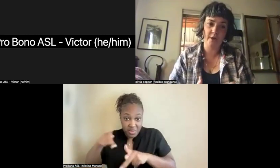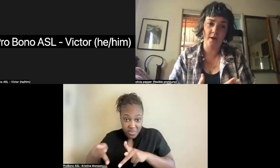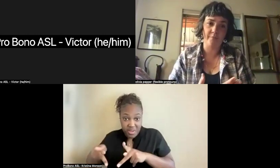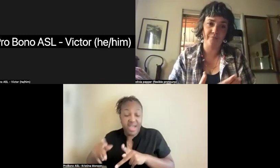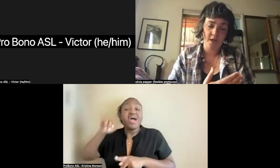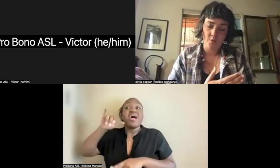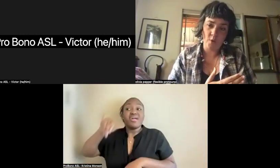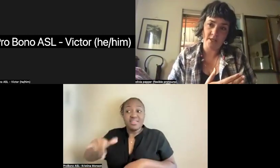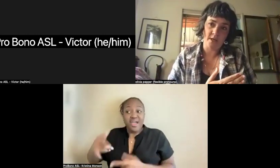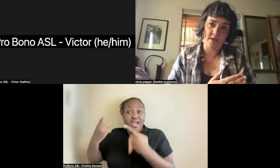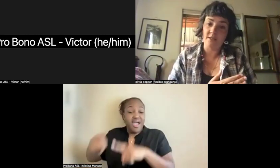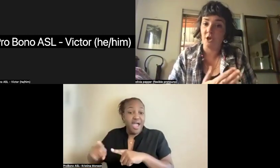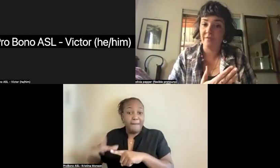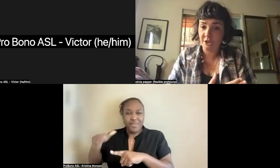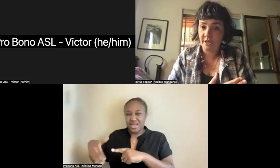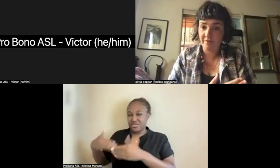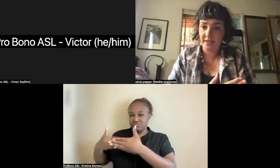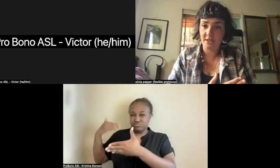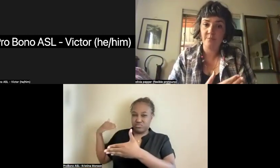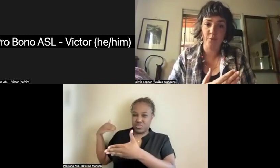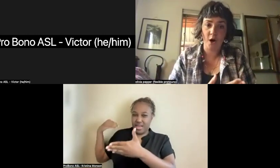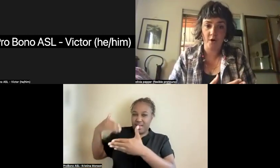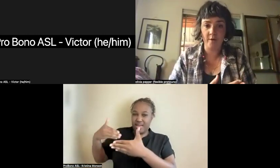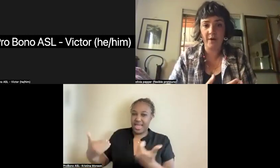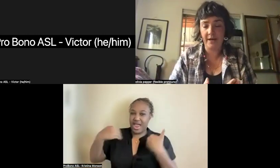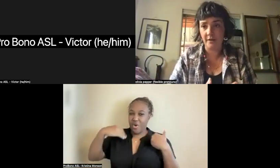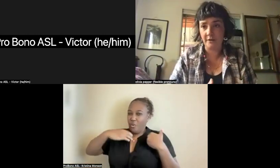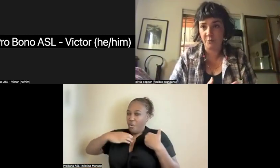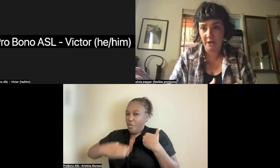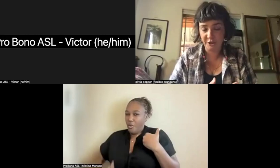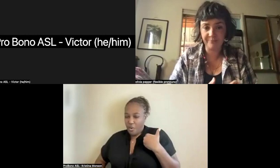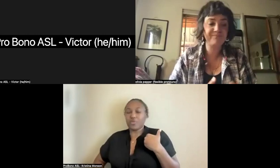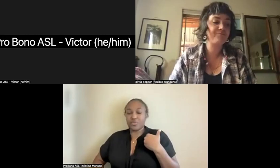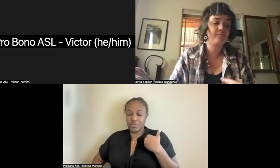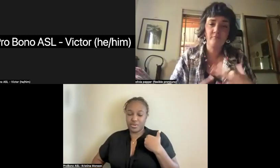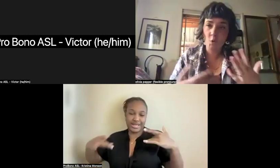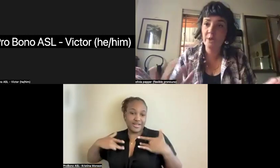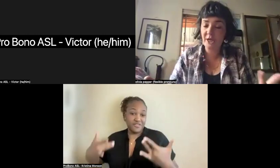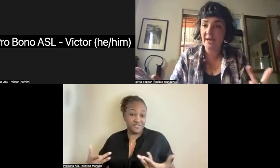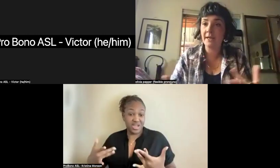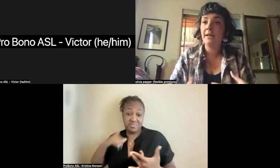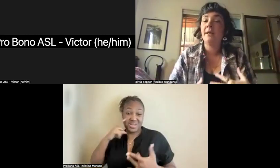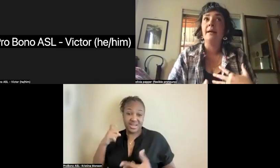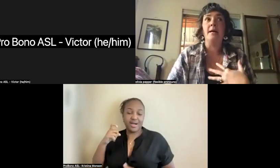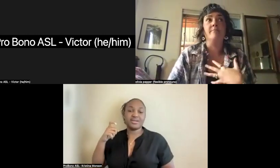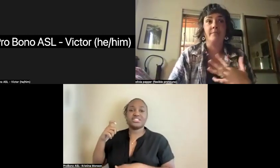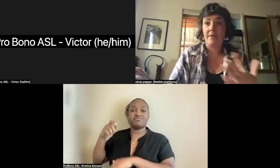which was a starvation event brought on by English oppression, which had